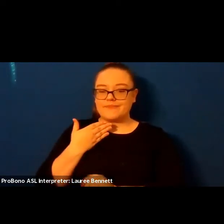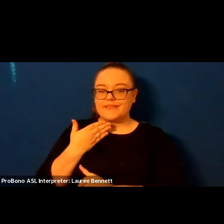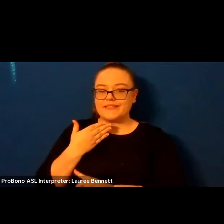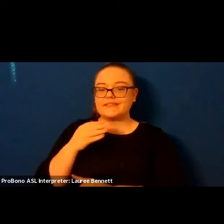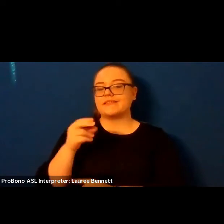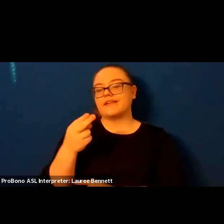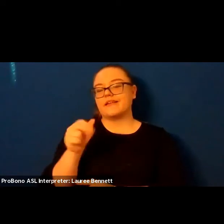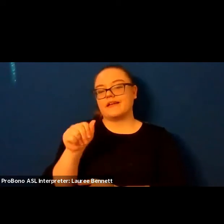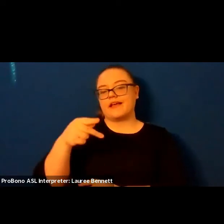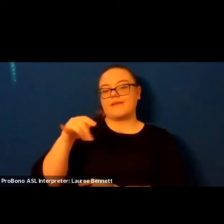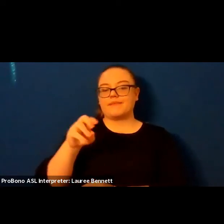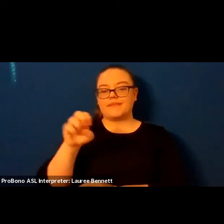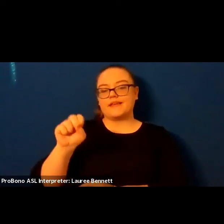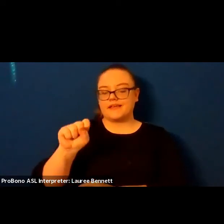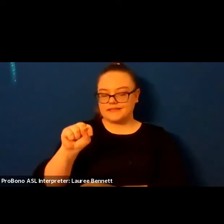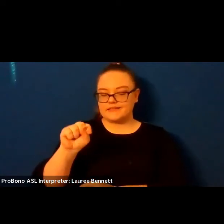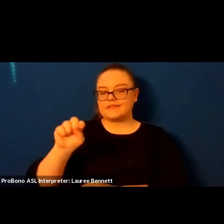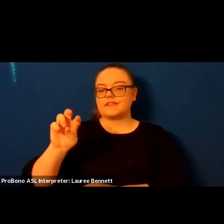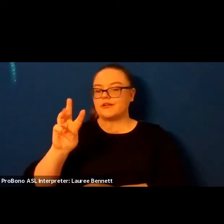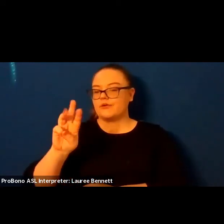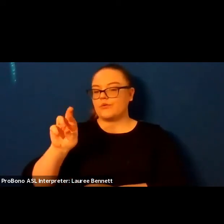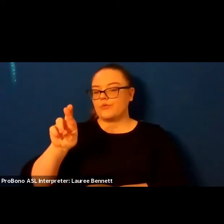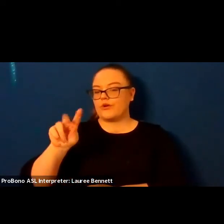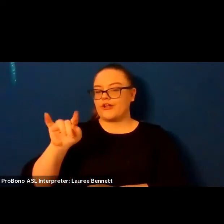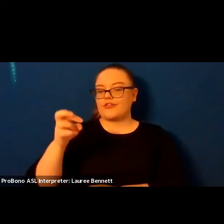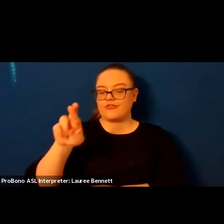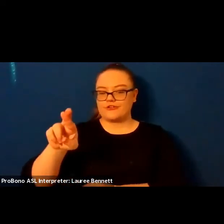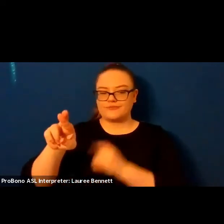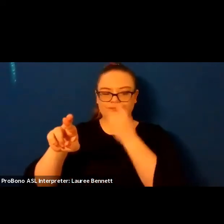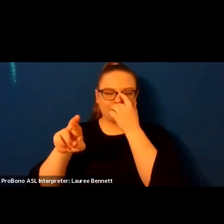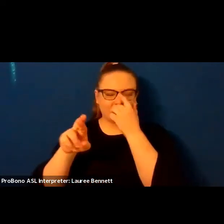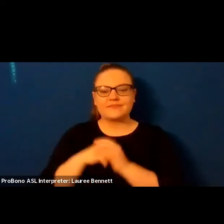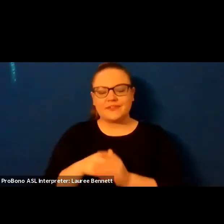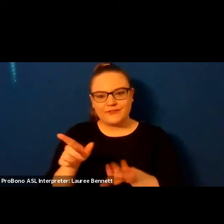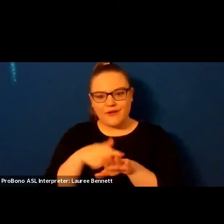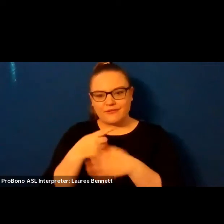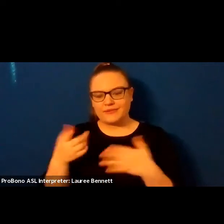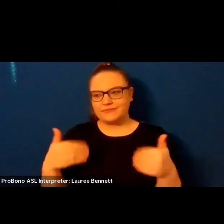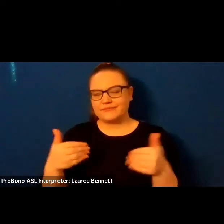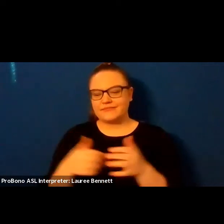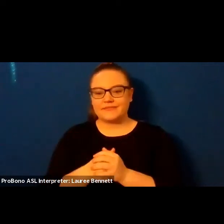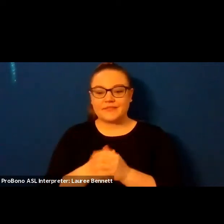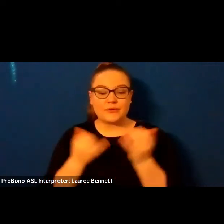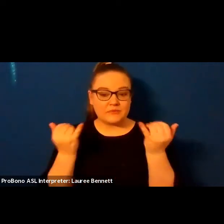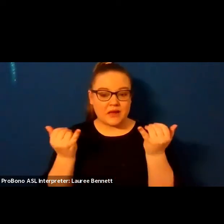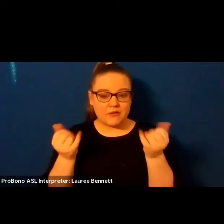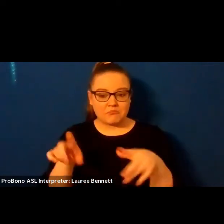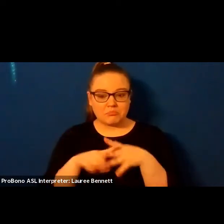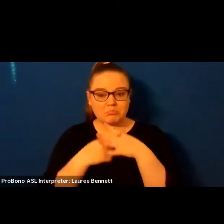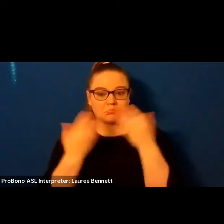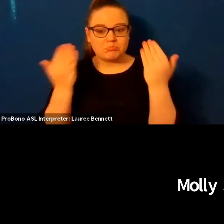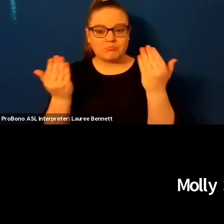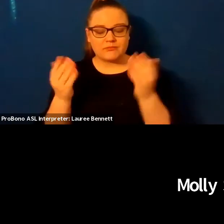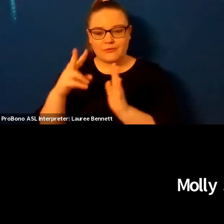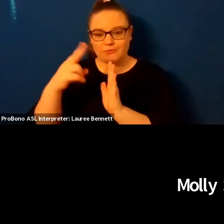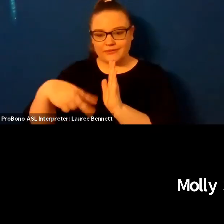happiest werther okay so now we will begin round one of our readings um molly spencer will